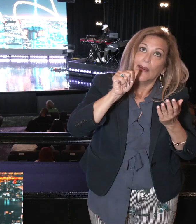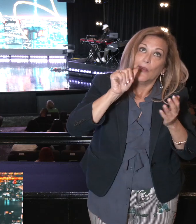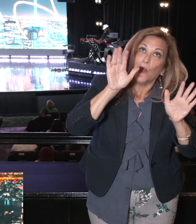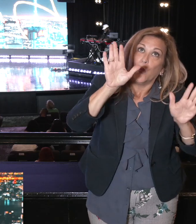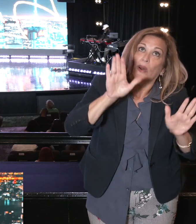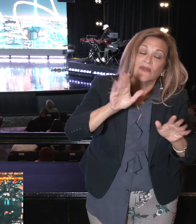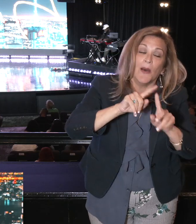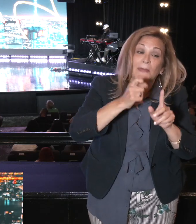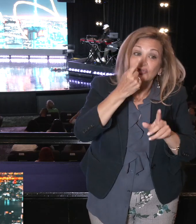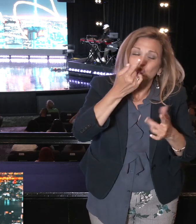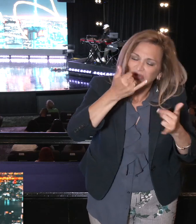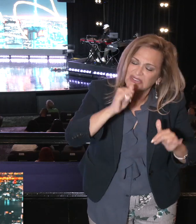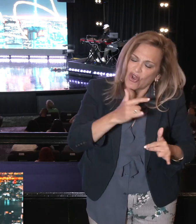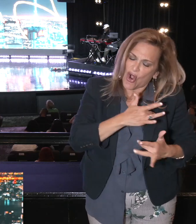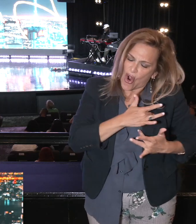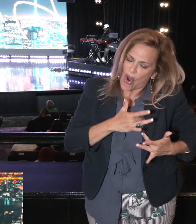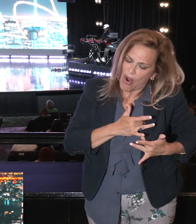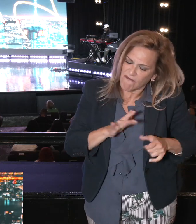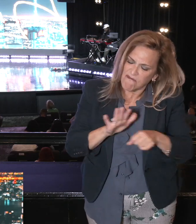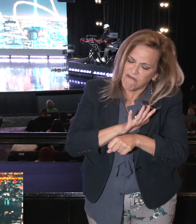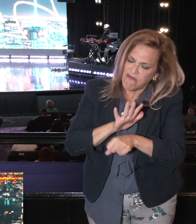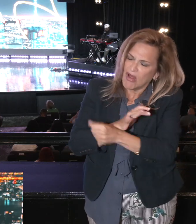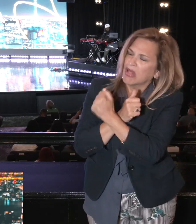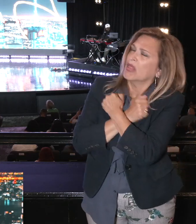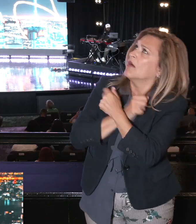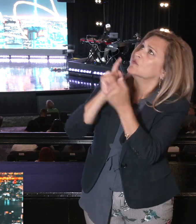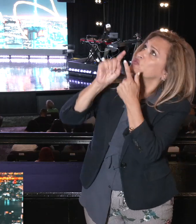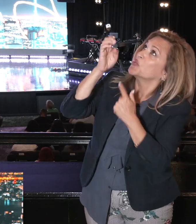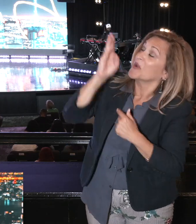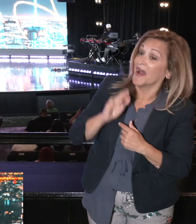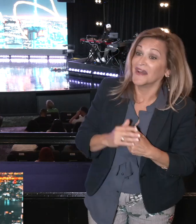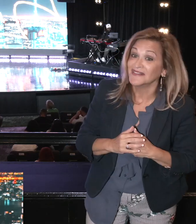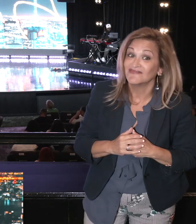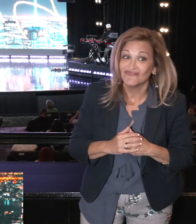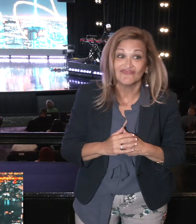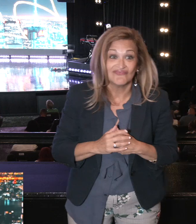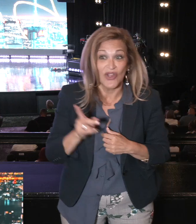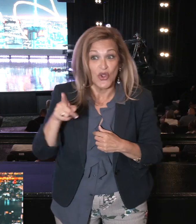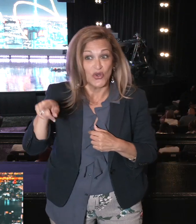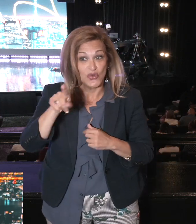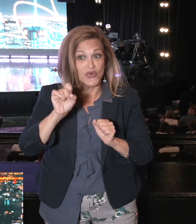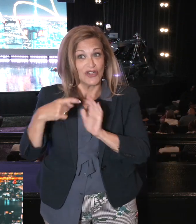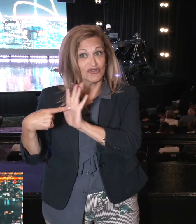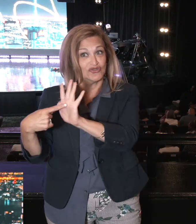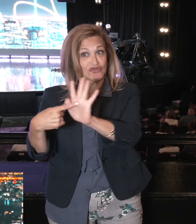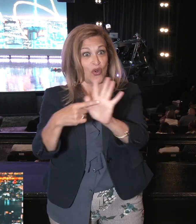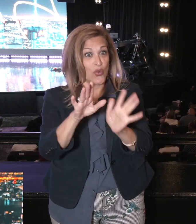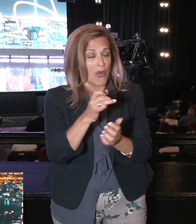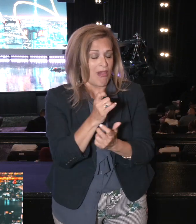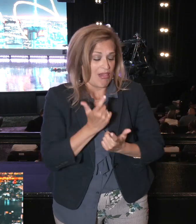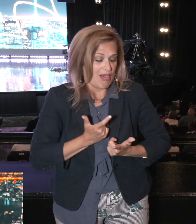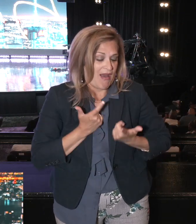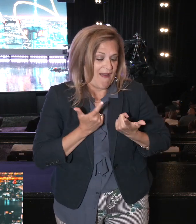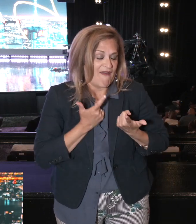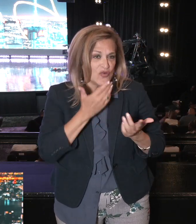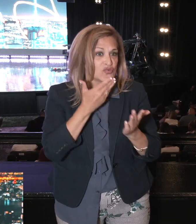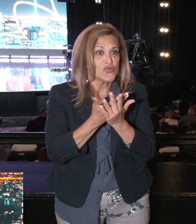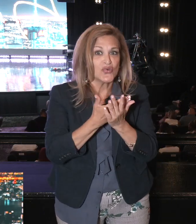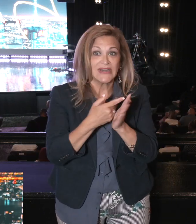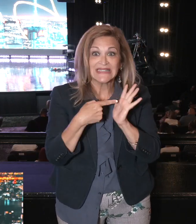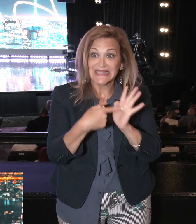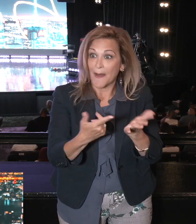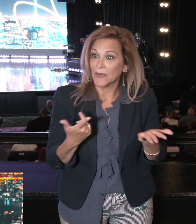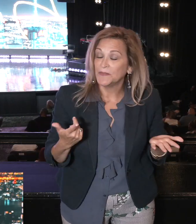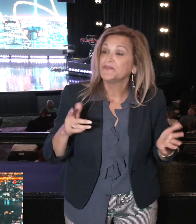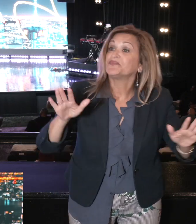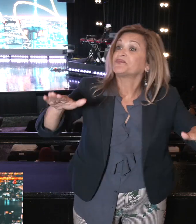wholeheartedly. In You can live a life that. That could be an example. And let me. Let me talk